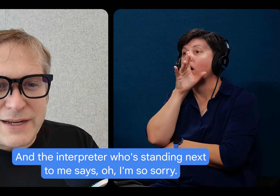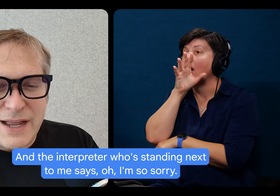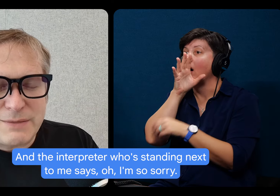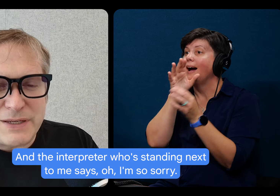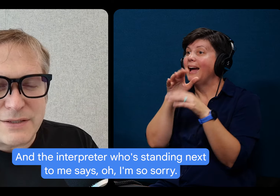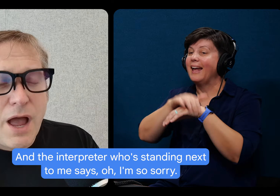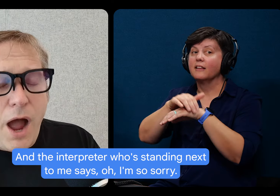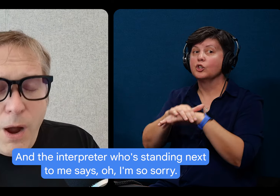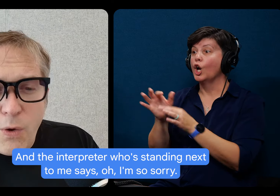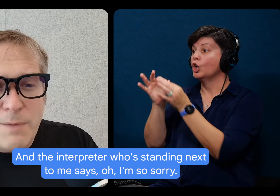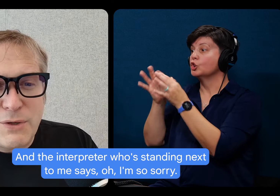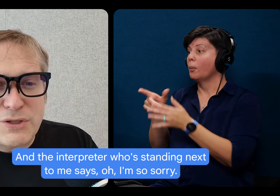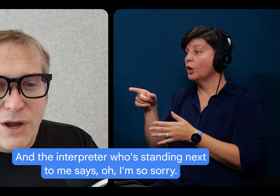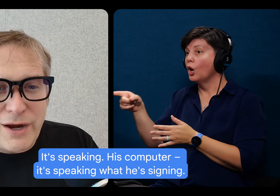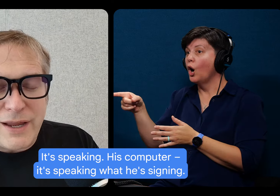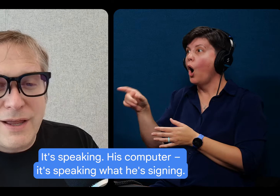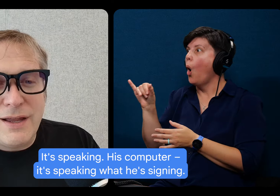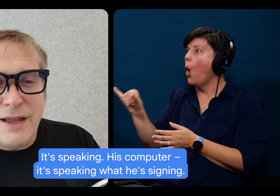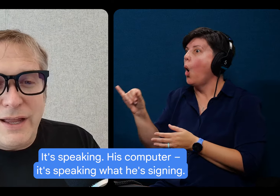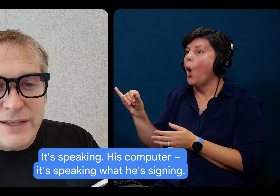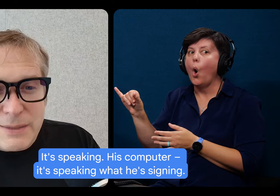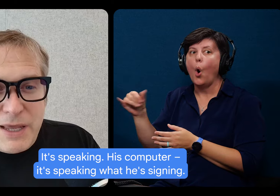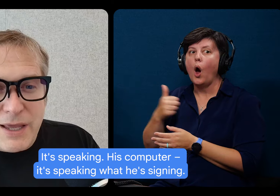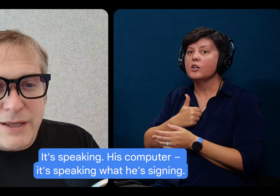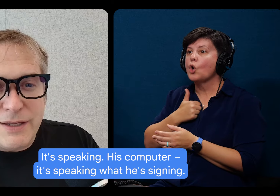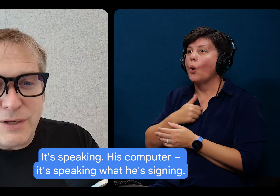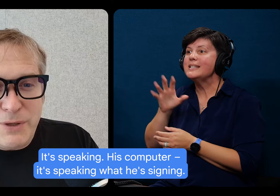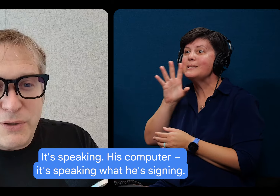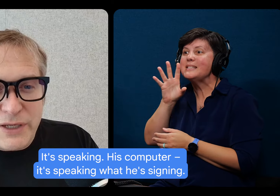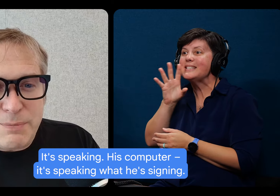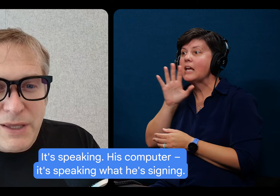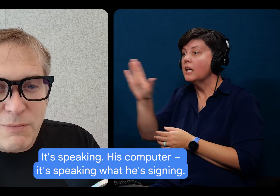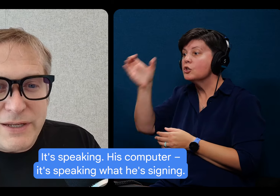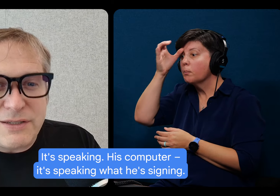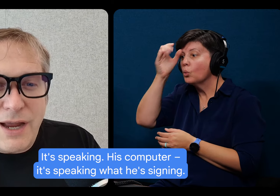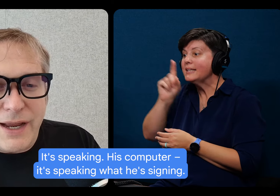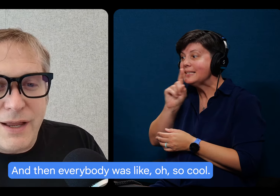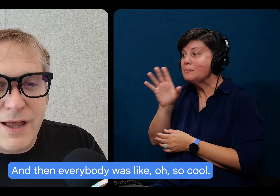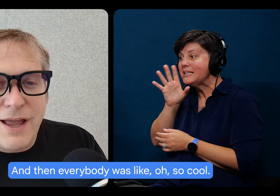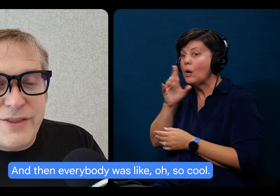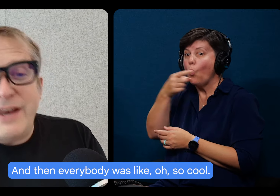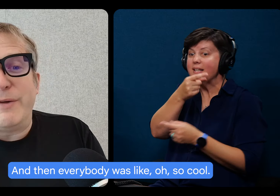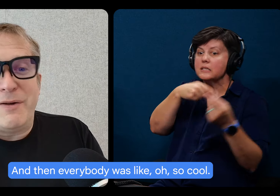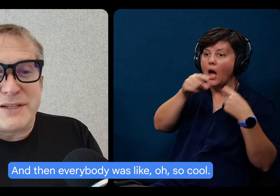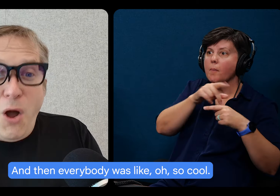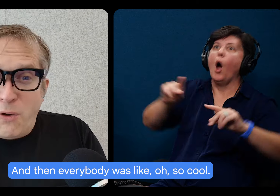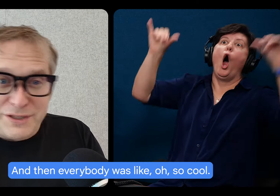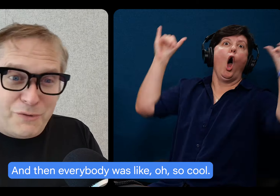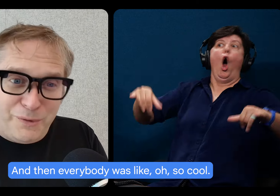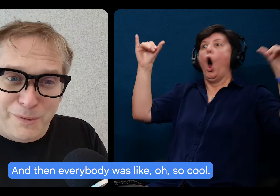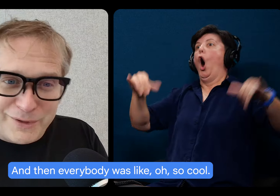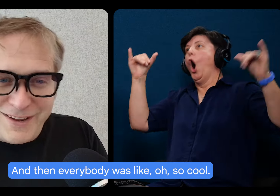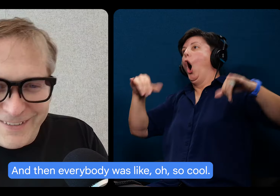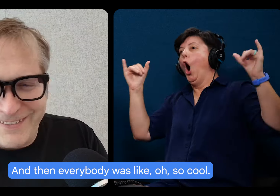who's standing next to me says, Oh, I'm so sorry. It's speaking his computer. It's speaking what he's signing. And then everybody was like, Oh,